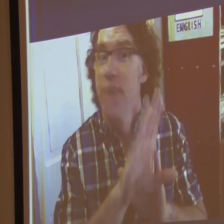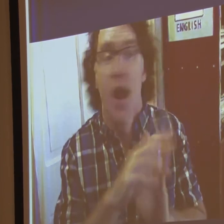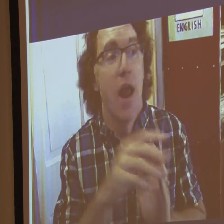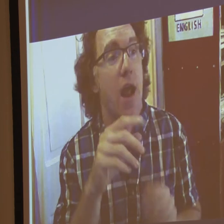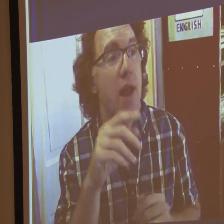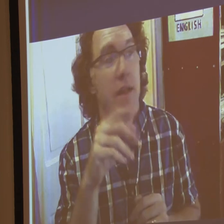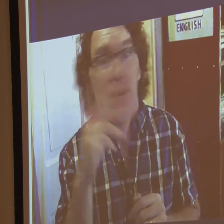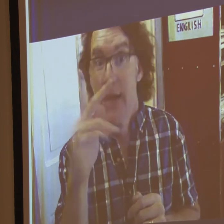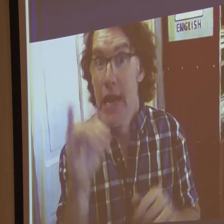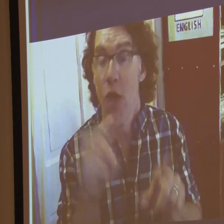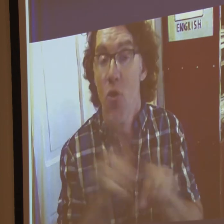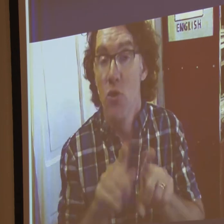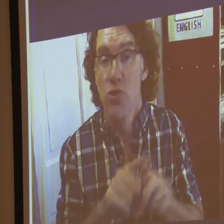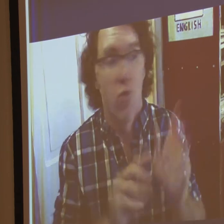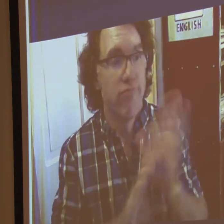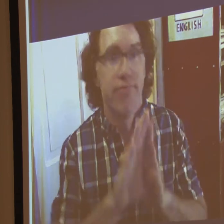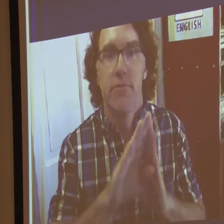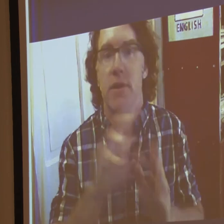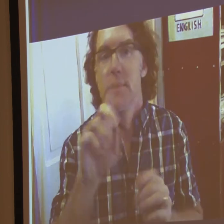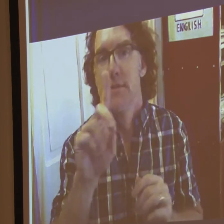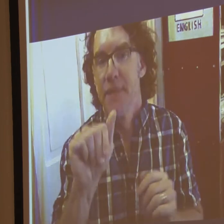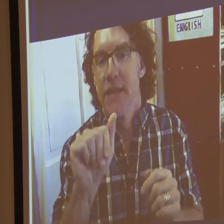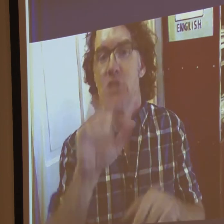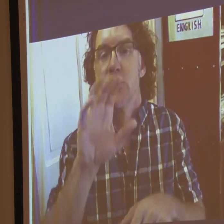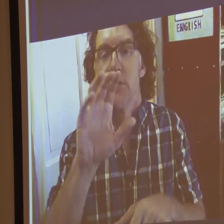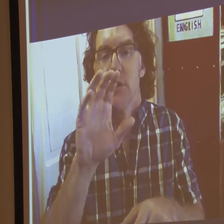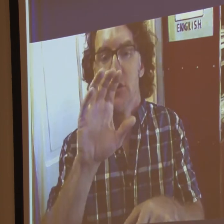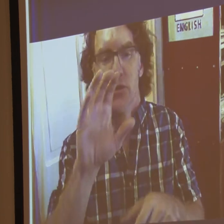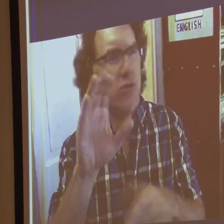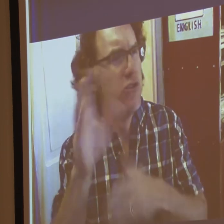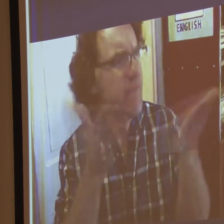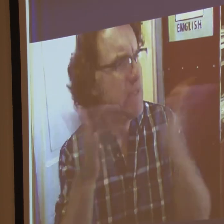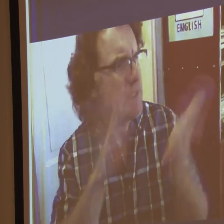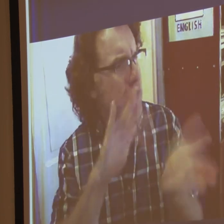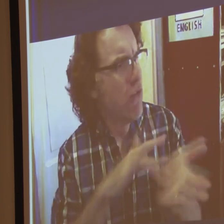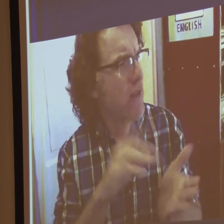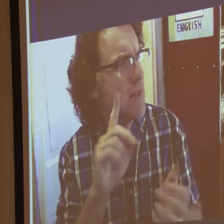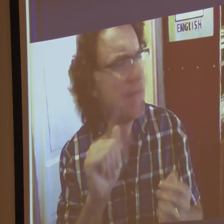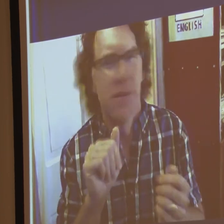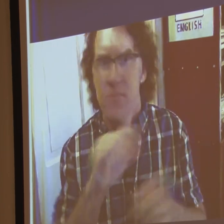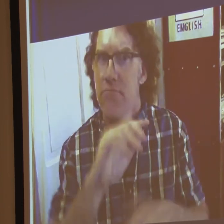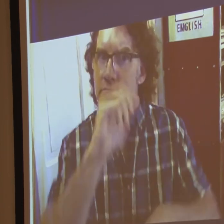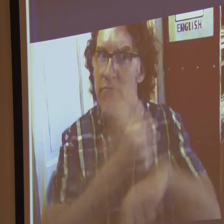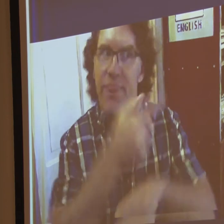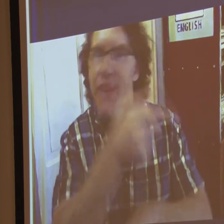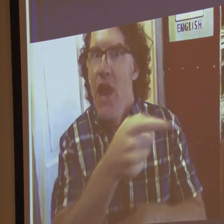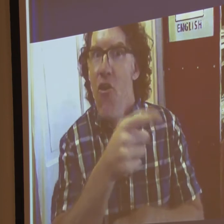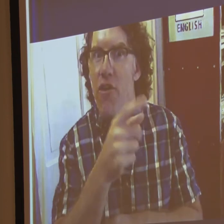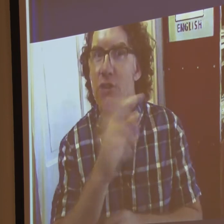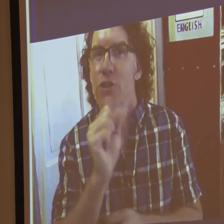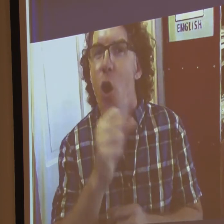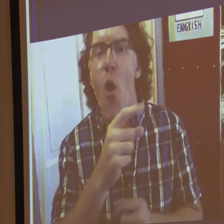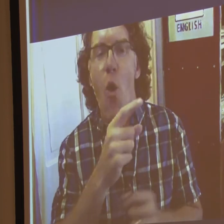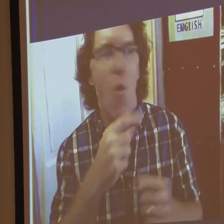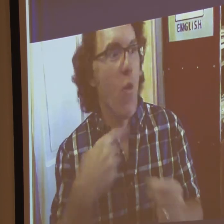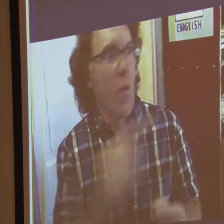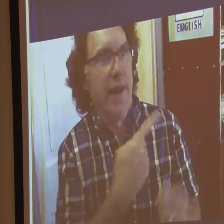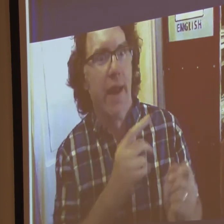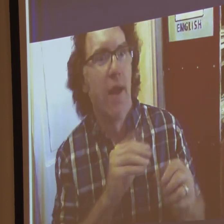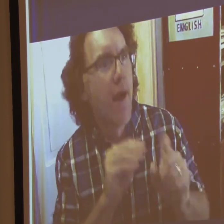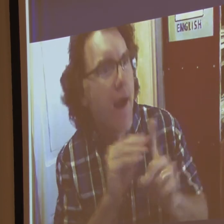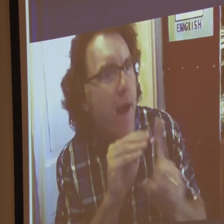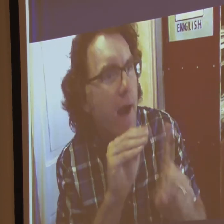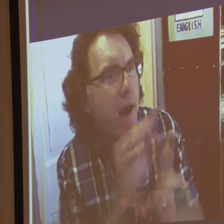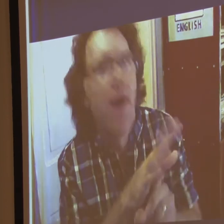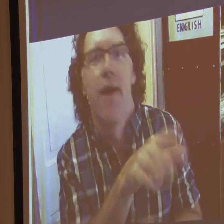available. So Kay also became the director of disability services there. And she ran